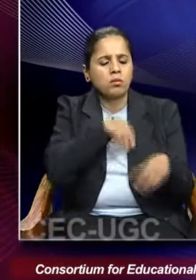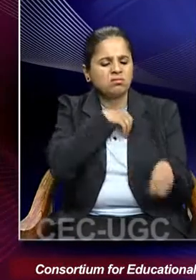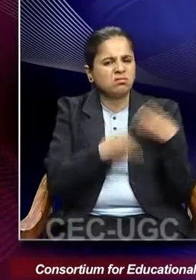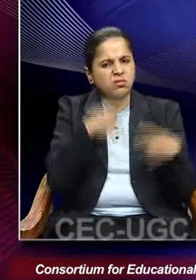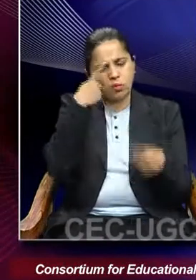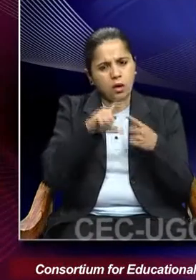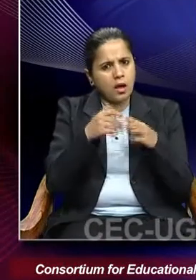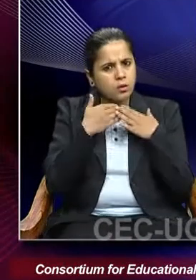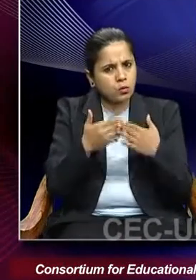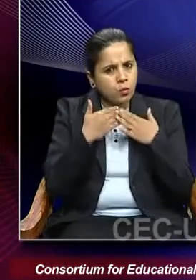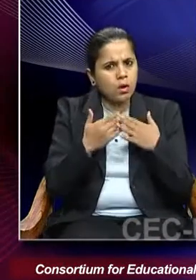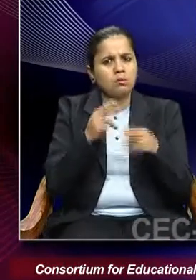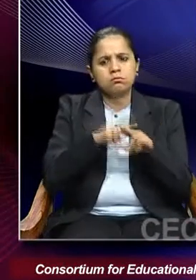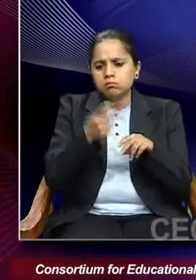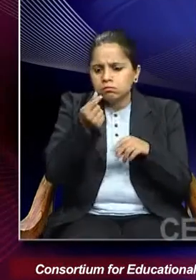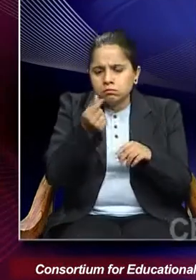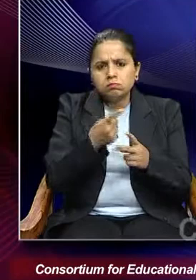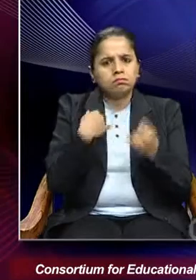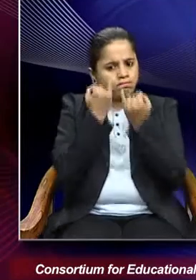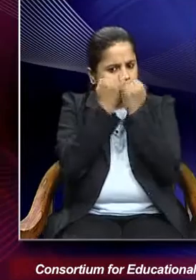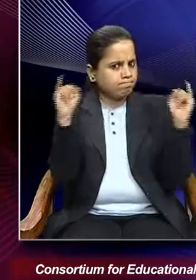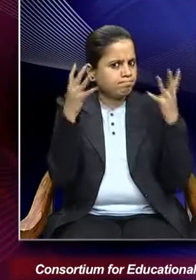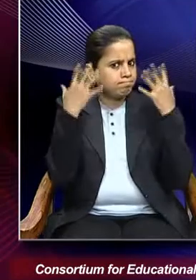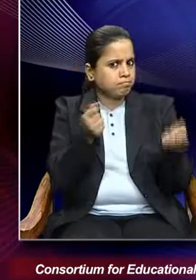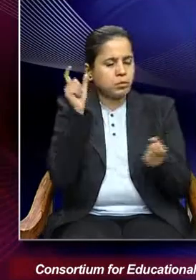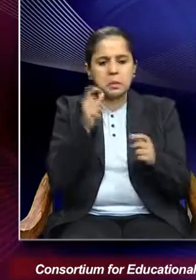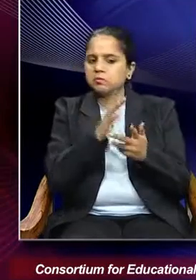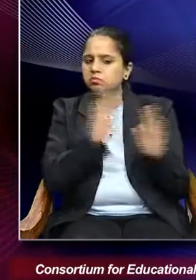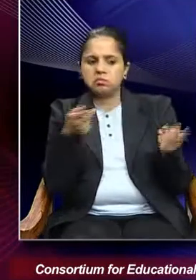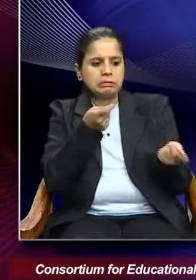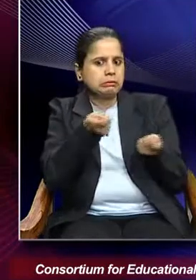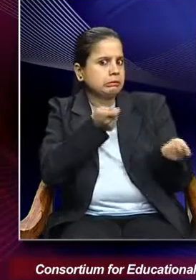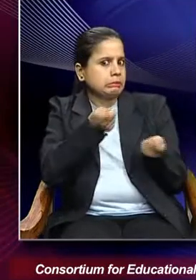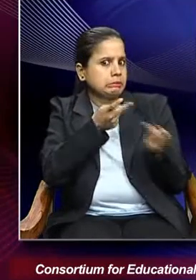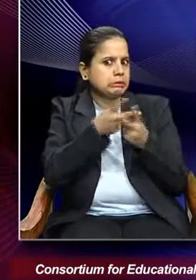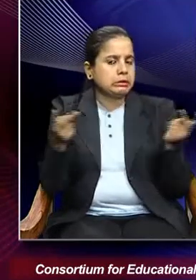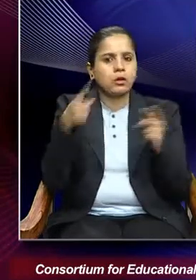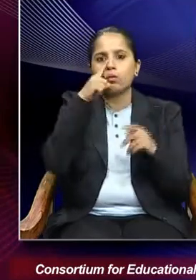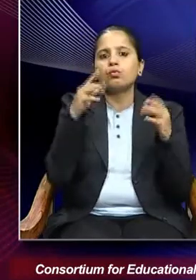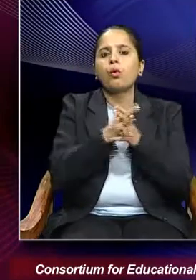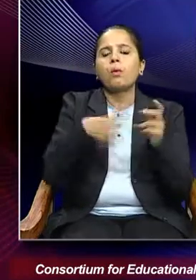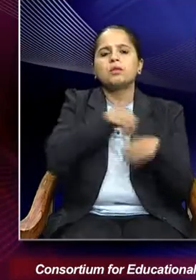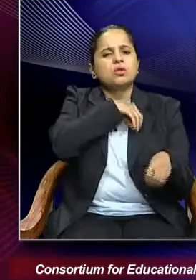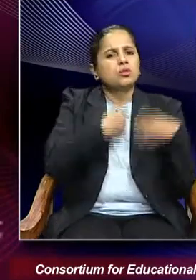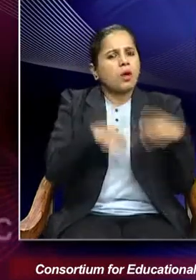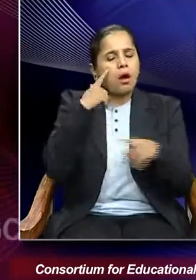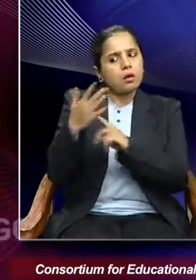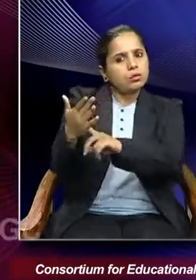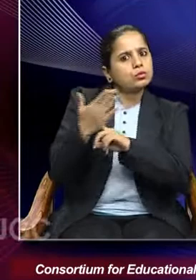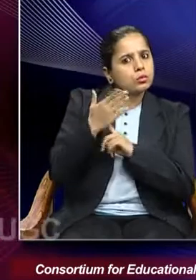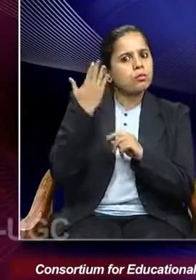and financial independence that characterized women's struggles in